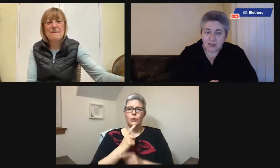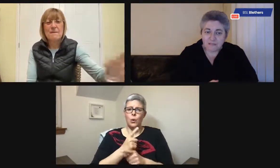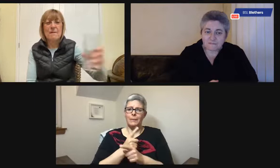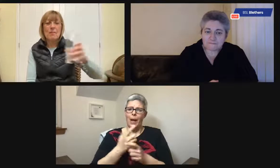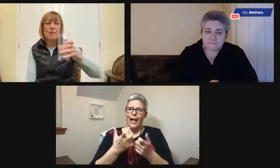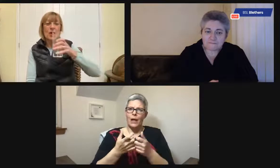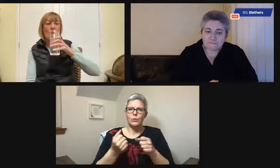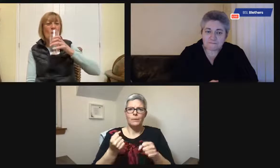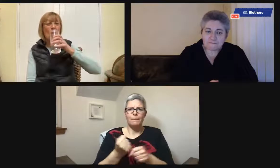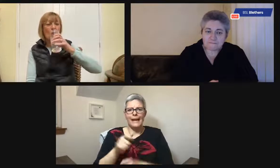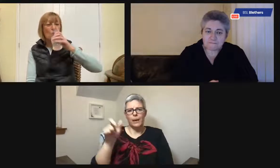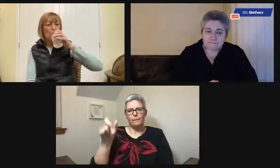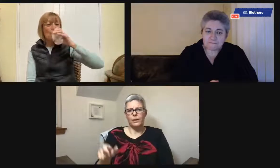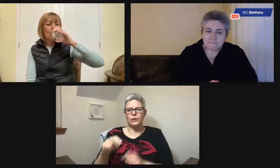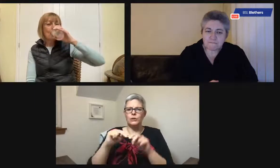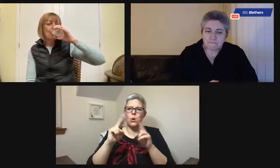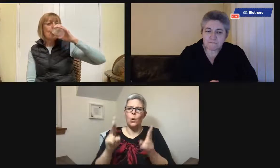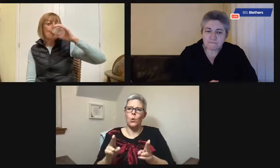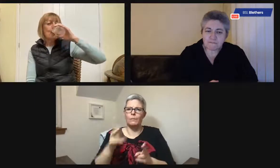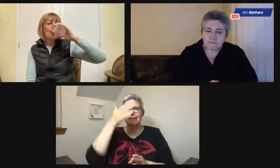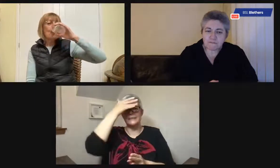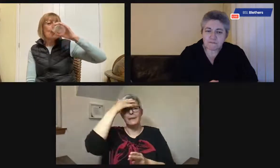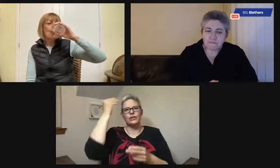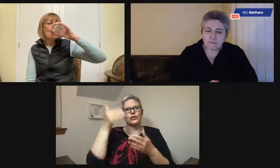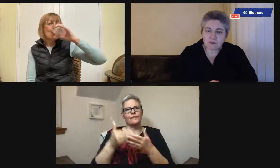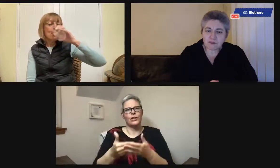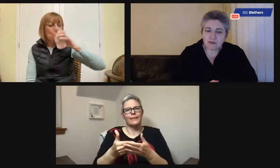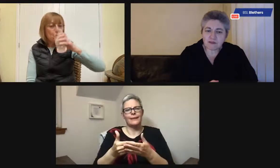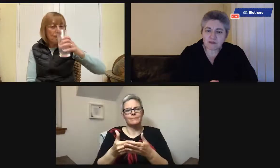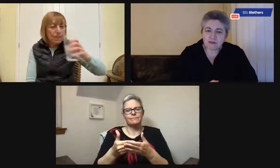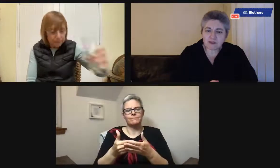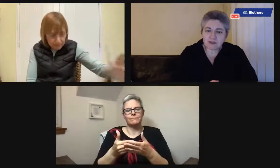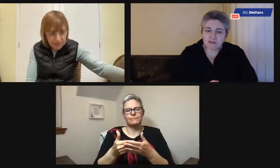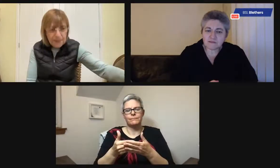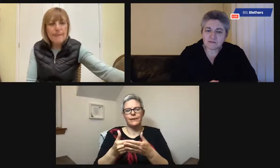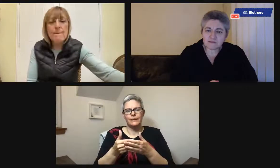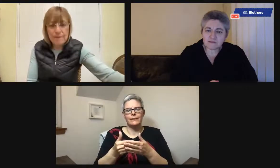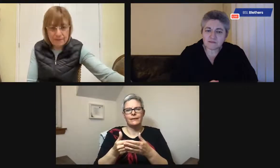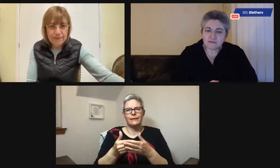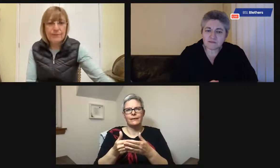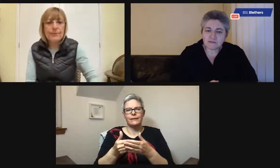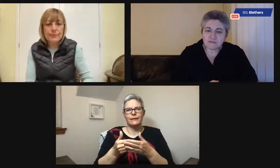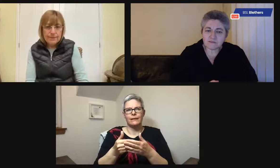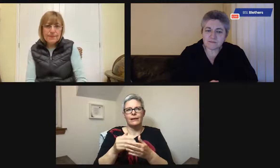For me, talking about how to make the person's home dementia friendly,